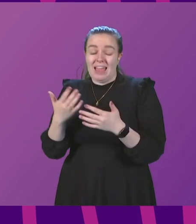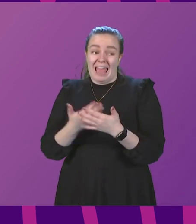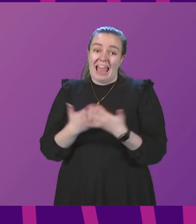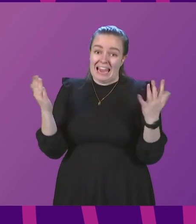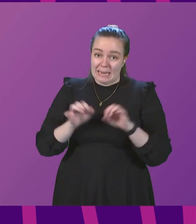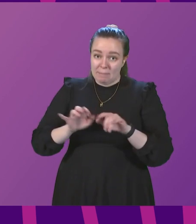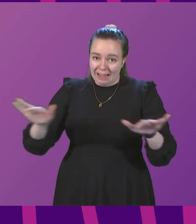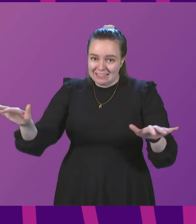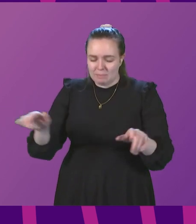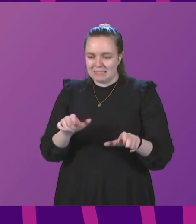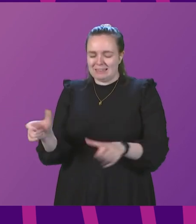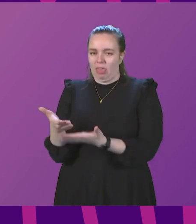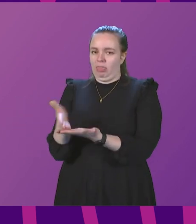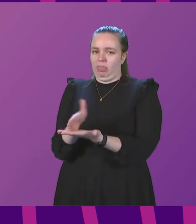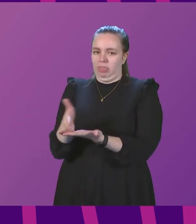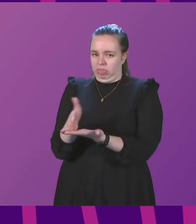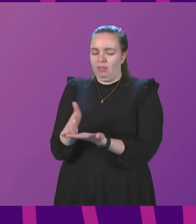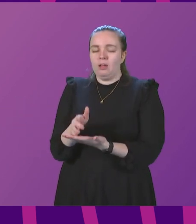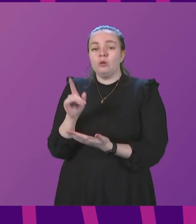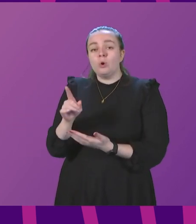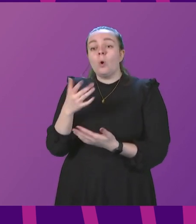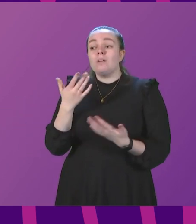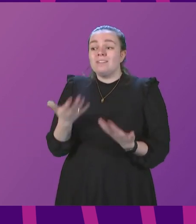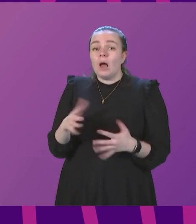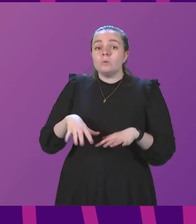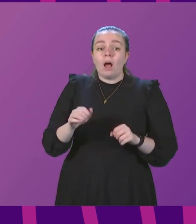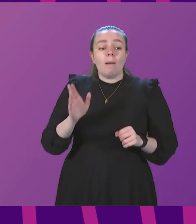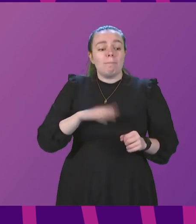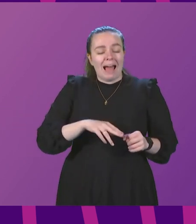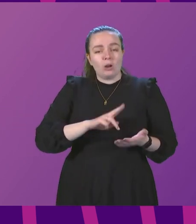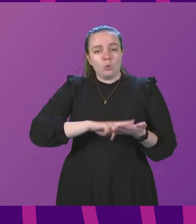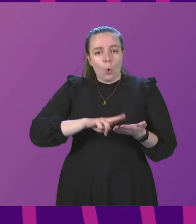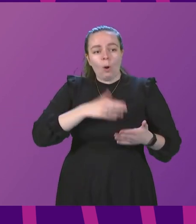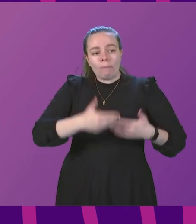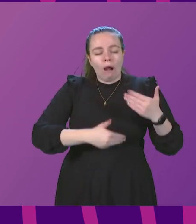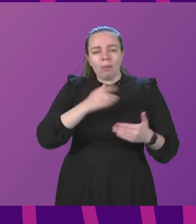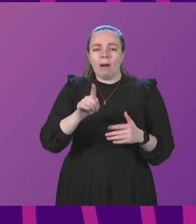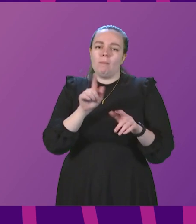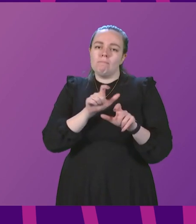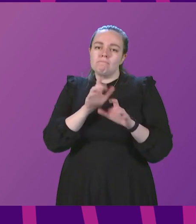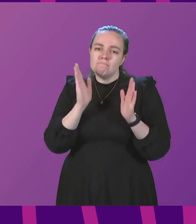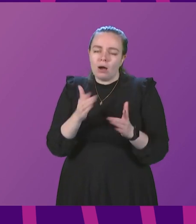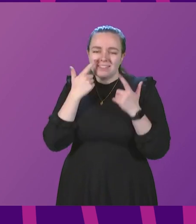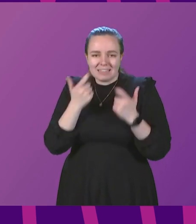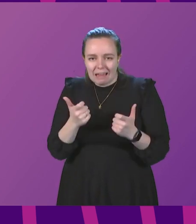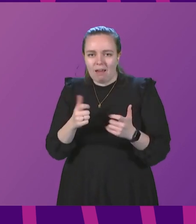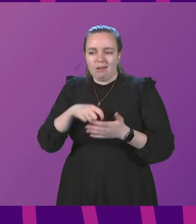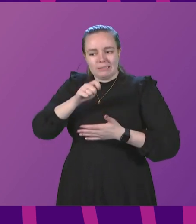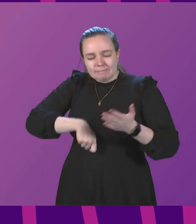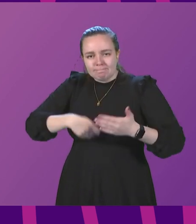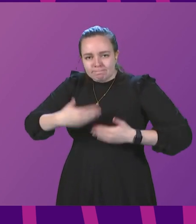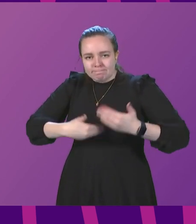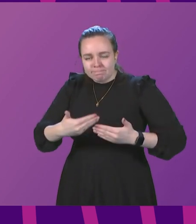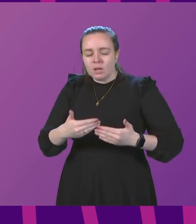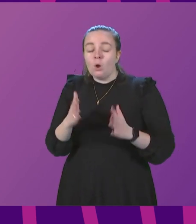indeed, does remain uncertain. So even as we do get back to normal life, we must take care and remain vigilant. And we must remember that as